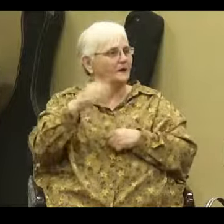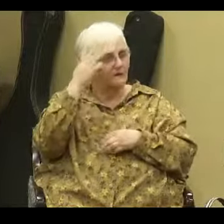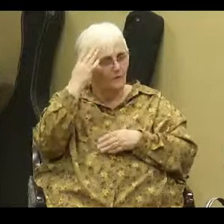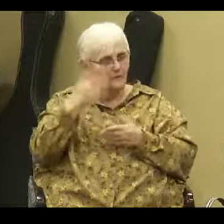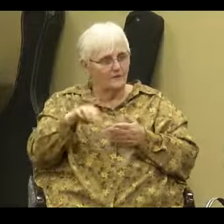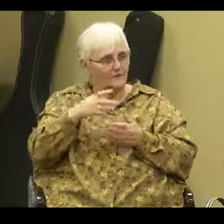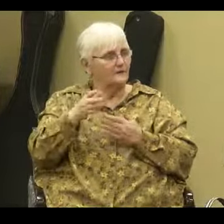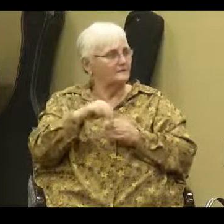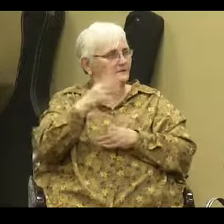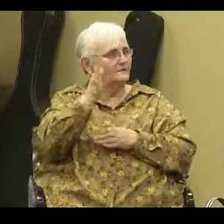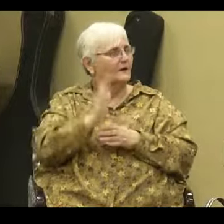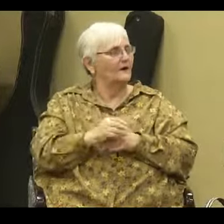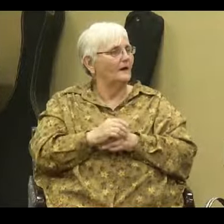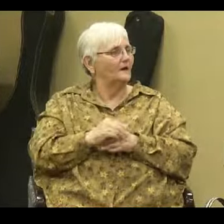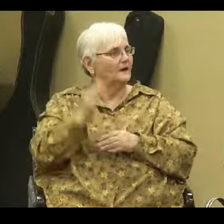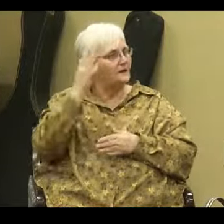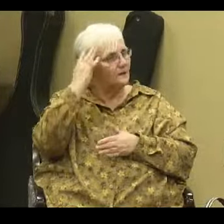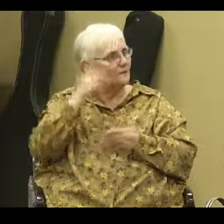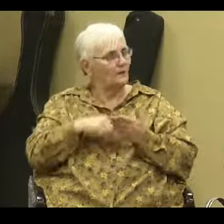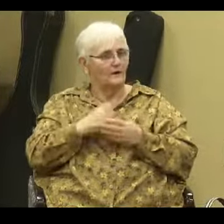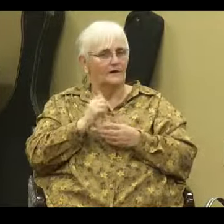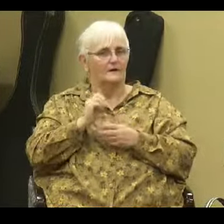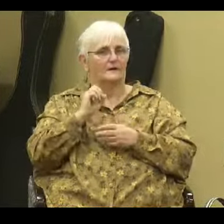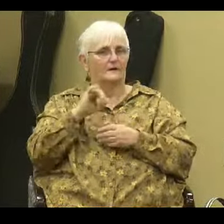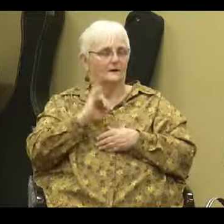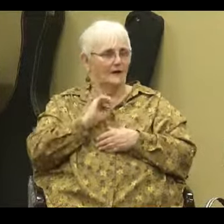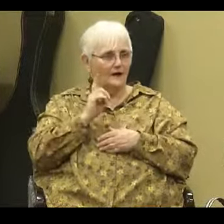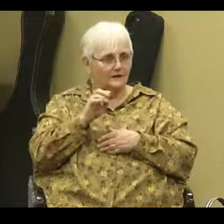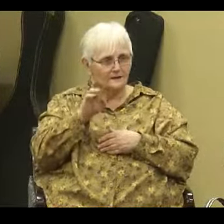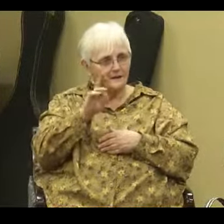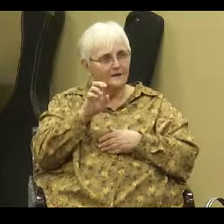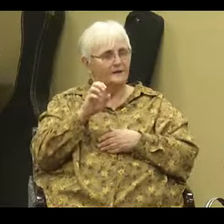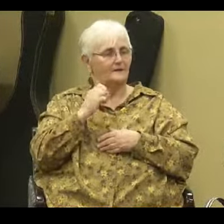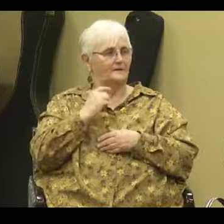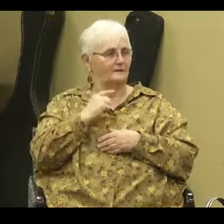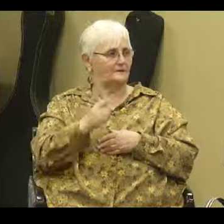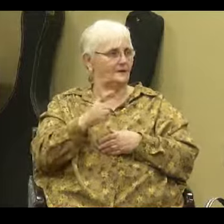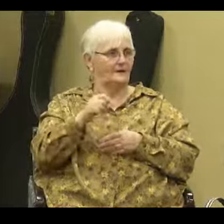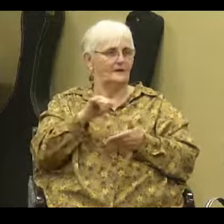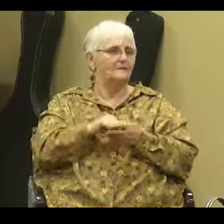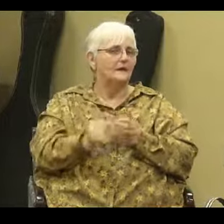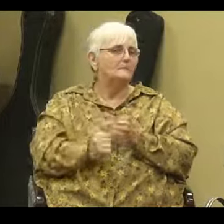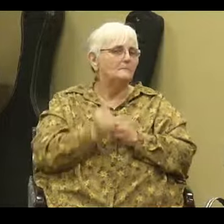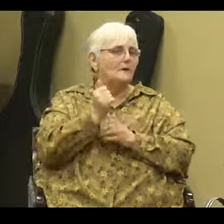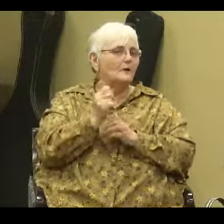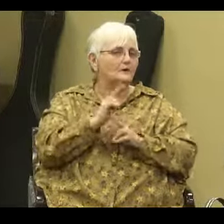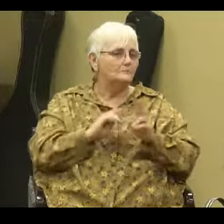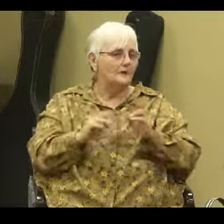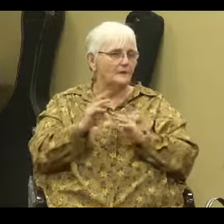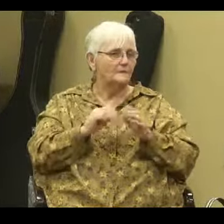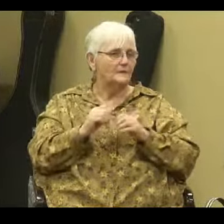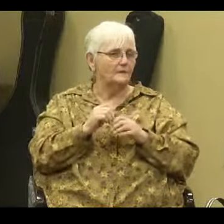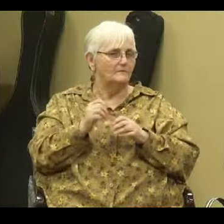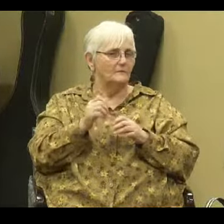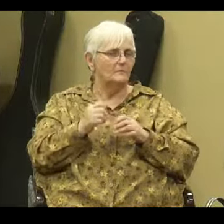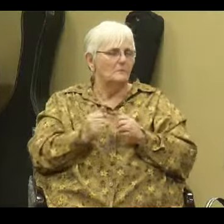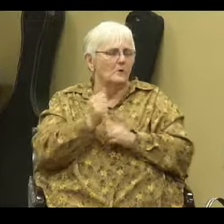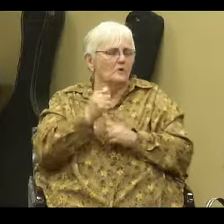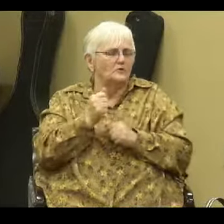of God. And you know what? I dare say, I dare say, that most people, even the cold, the most cold-hearted sinner,